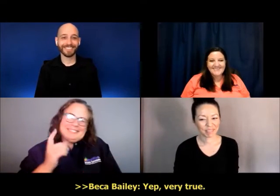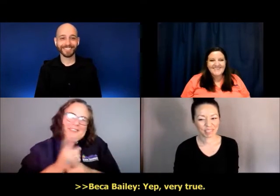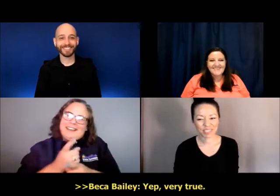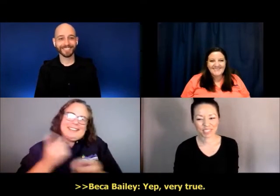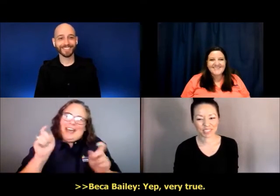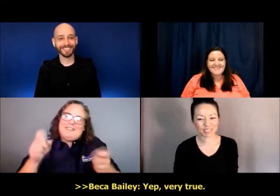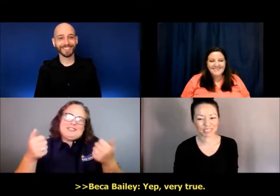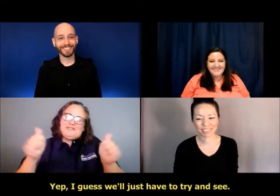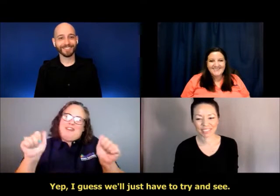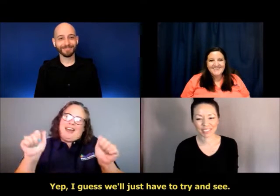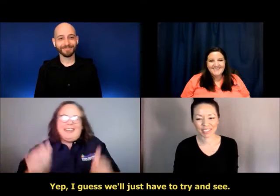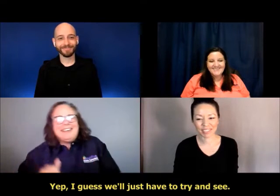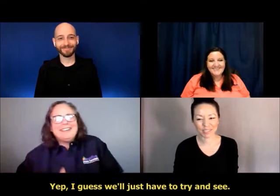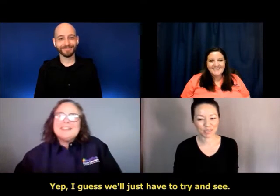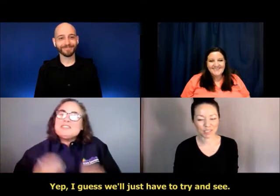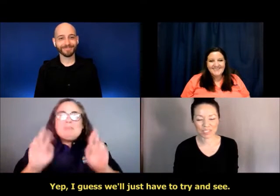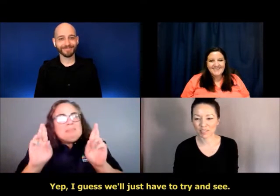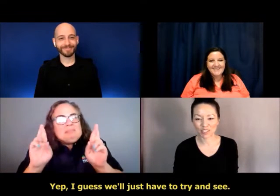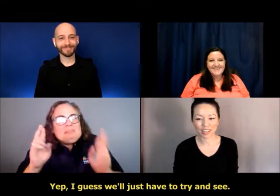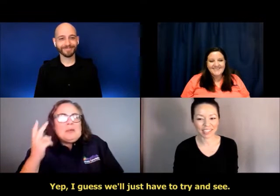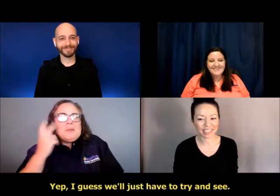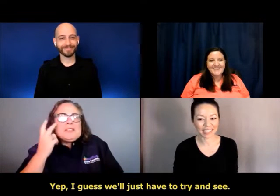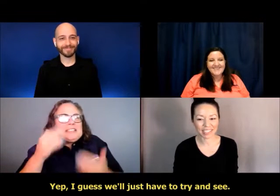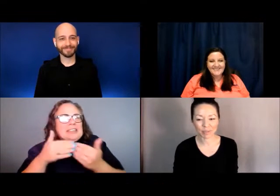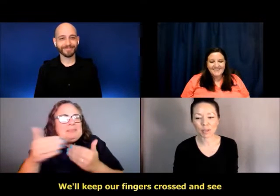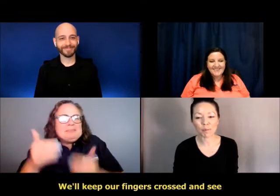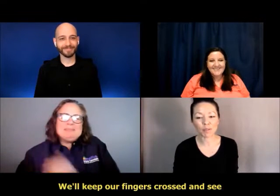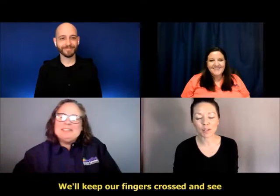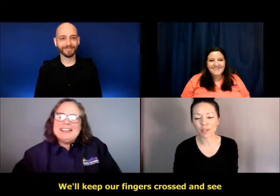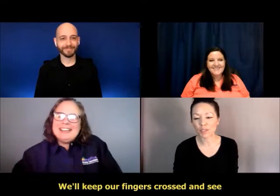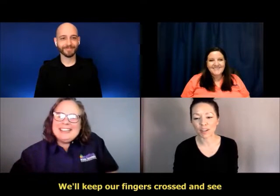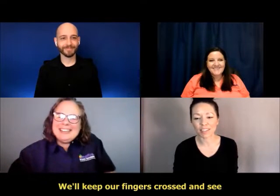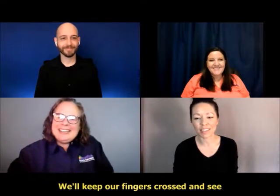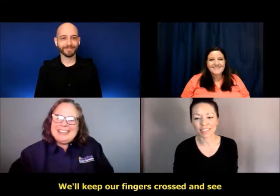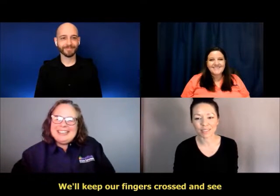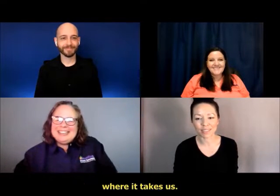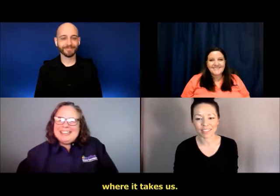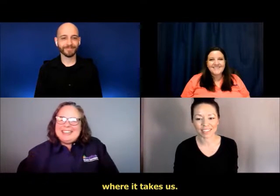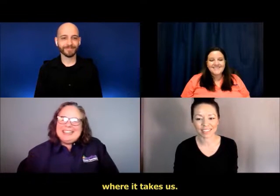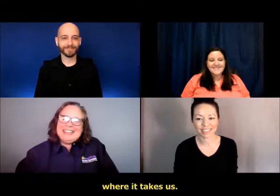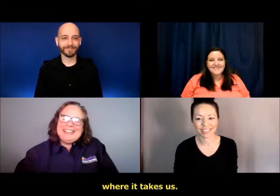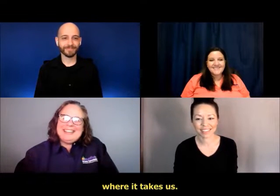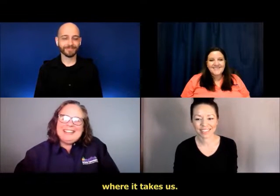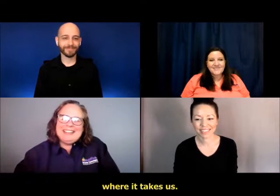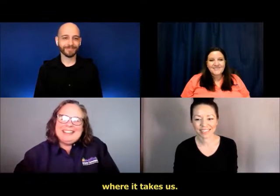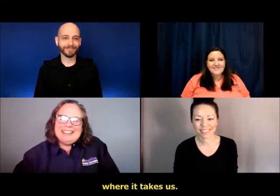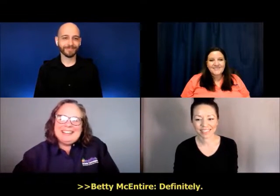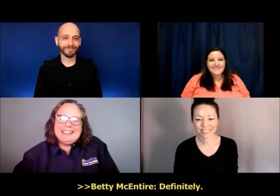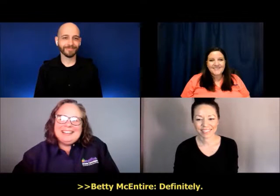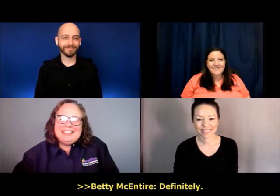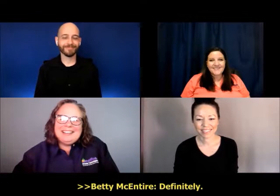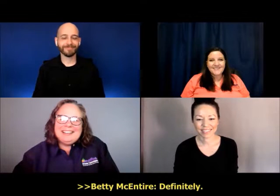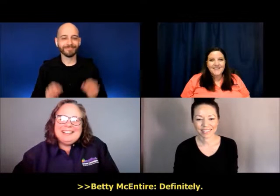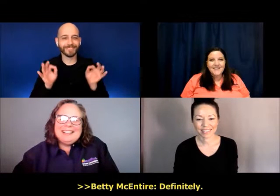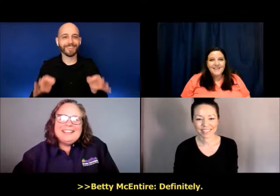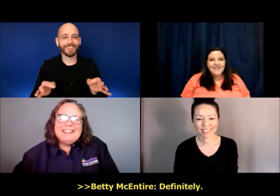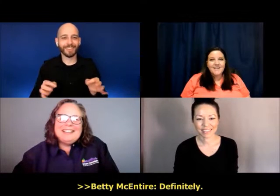Yeah, very true. Yeah. I guess we'll just have to try and see. We'll keep our fingers crossed and see where it takes us. Definitely.